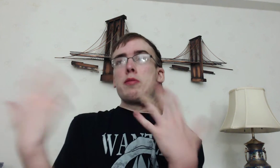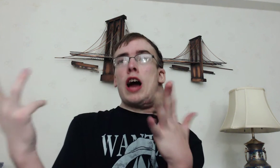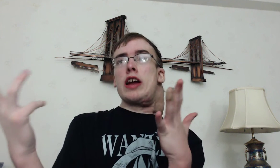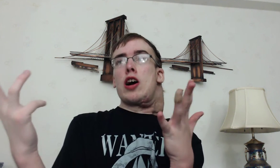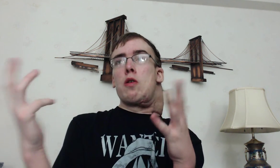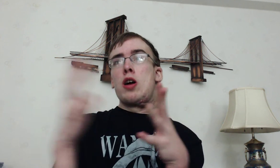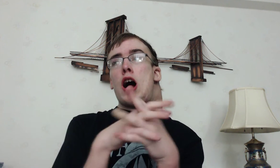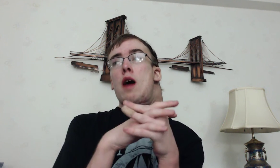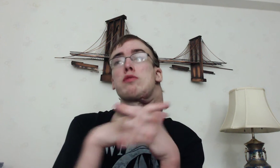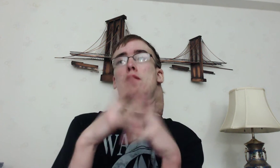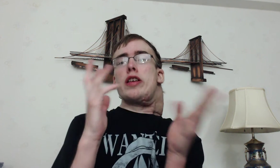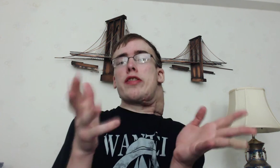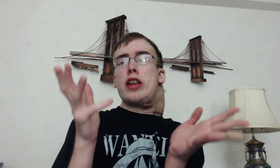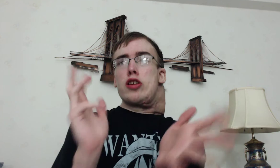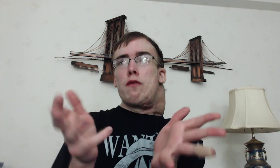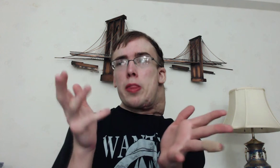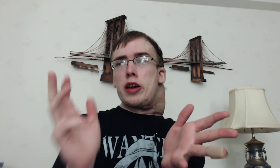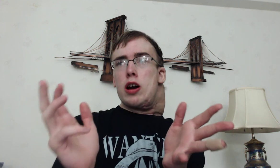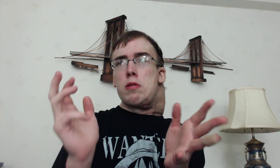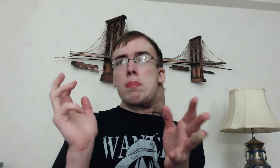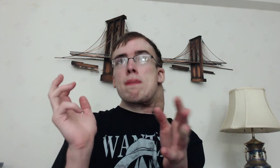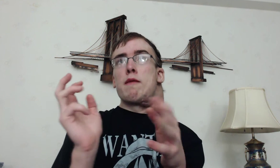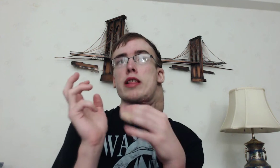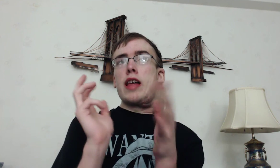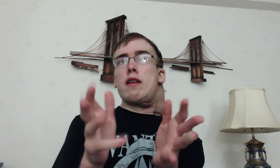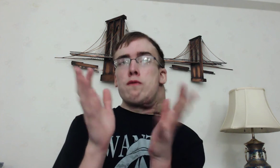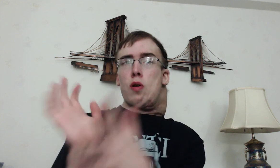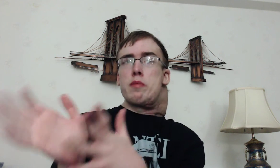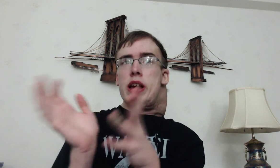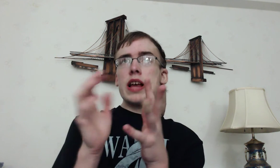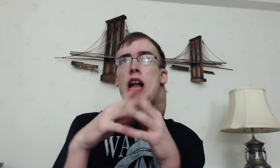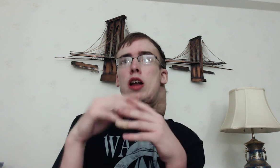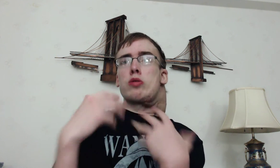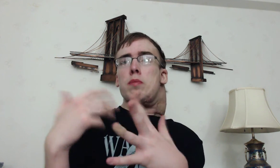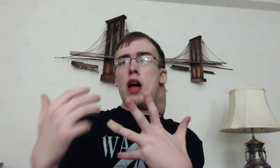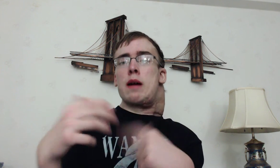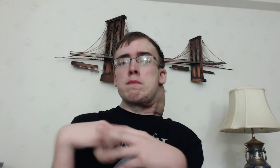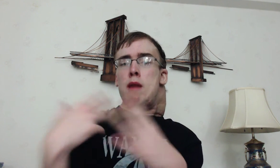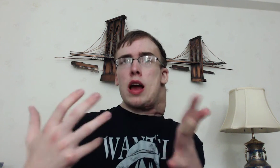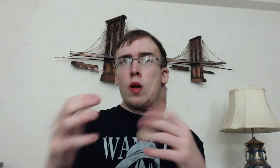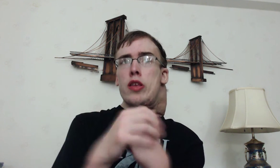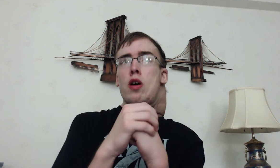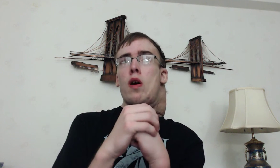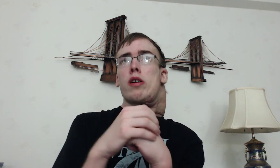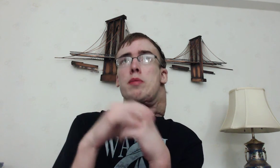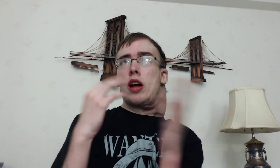Kaido of Luffy just needed Doflamingo Which therefore means that Kaido's supply of smile is no longer in production